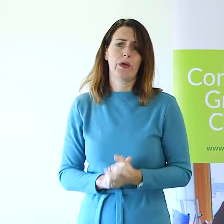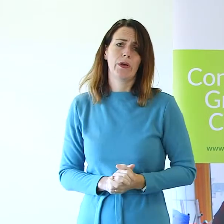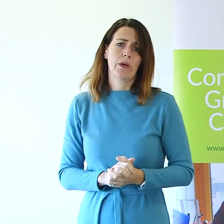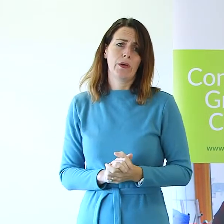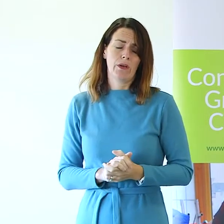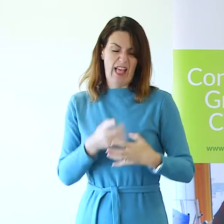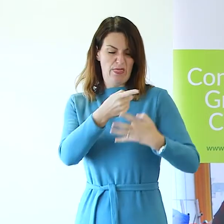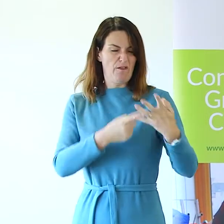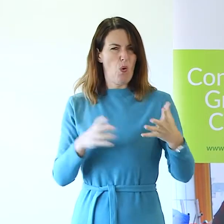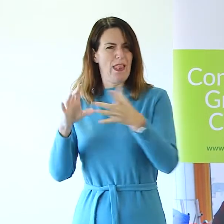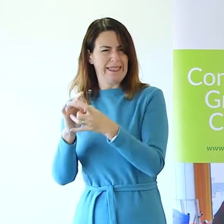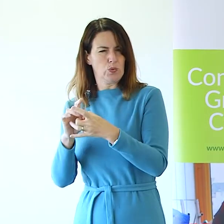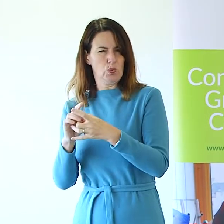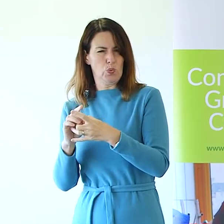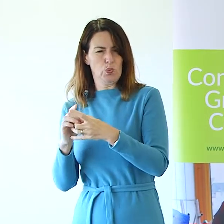under all those four themes.